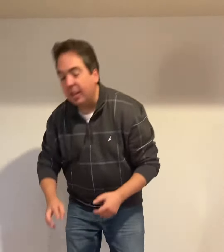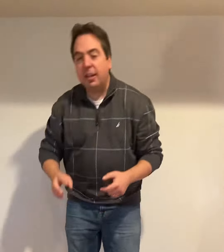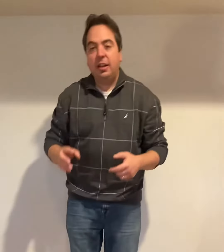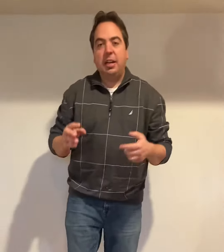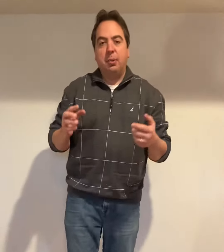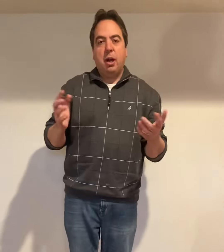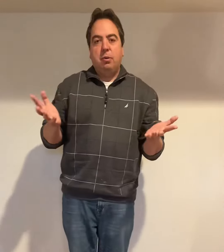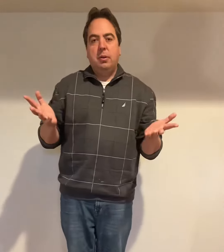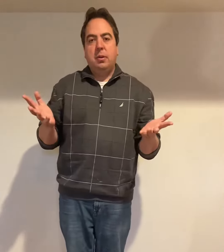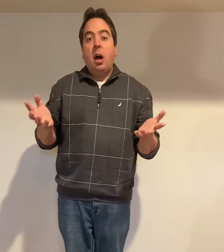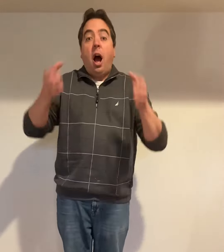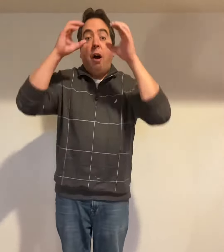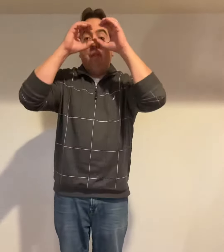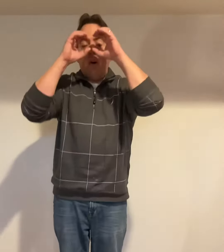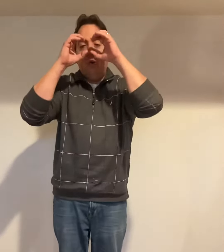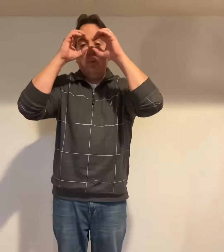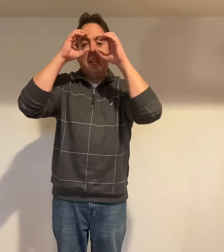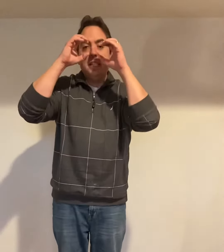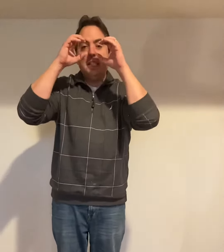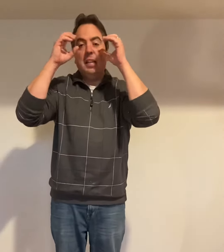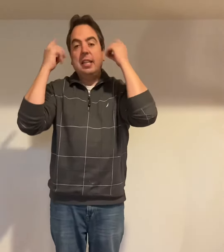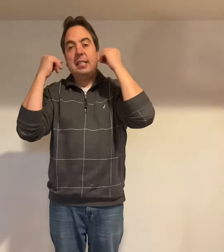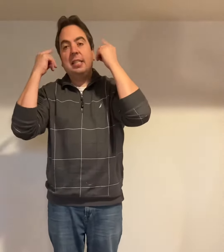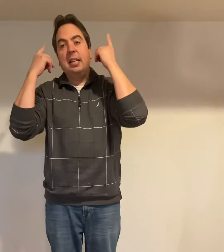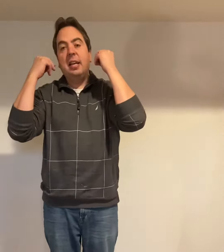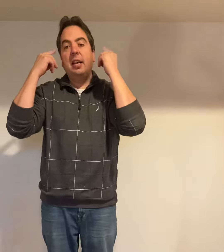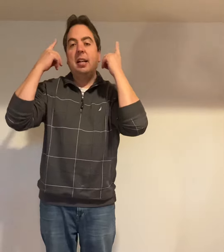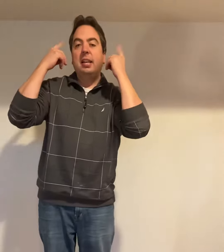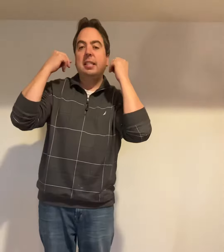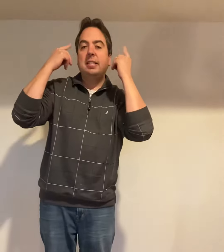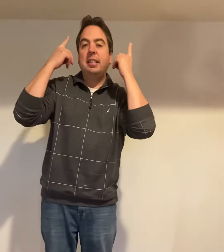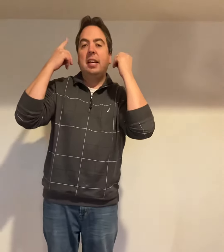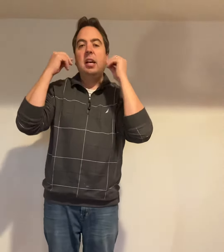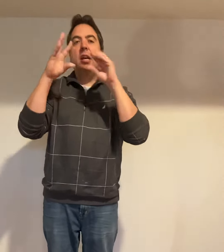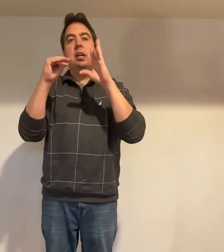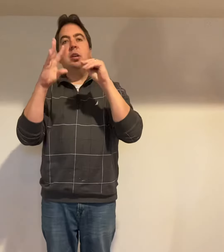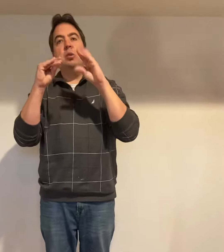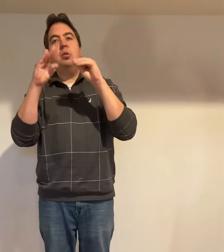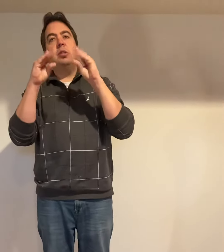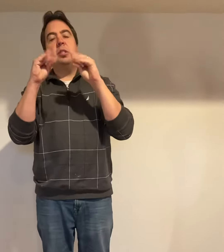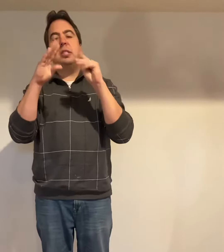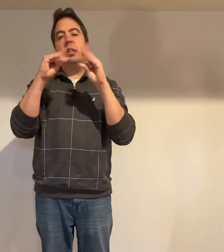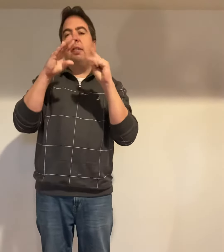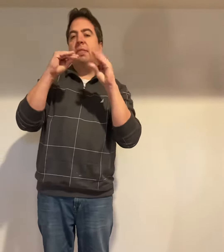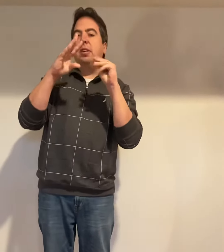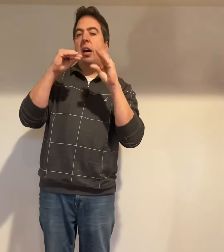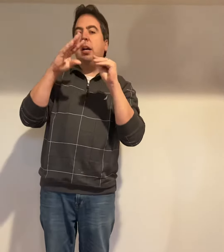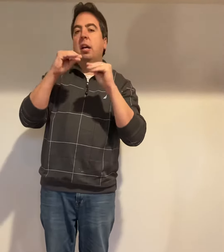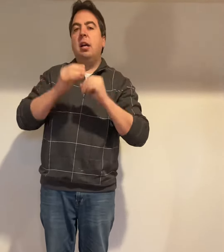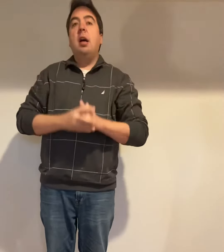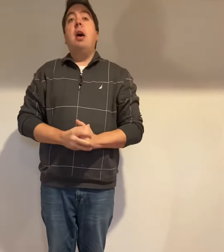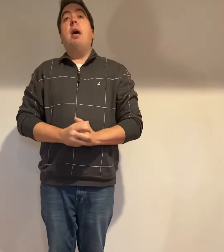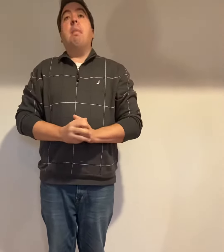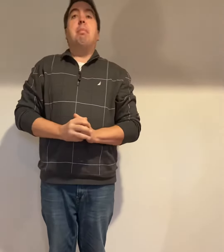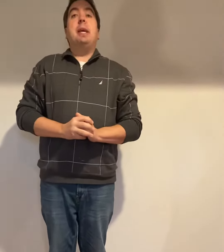Here we go. Focus, focus, listen, listen, and use yourself to talk. Be